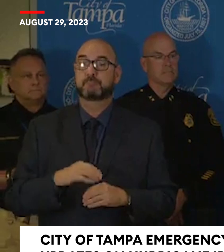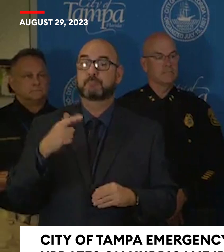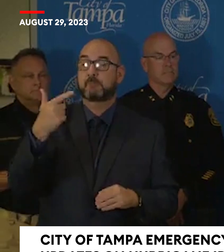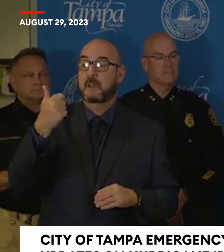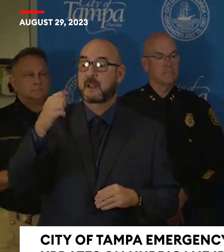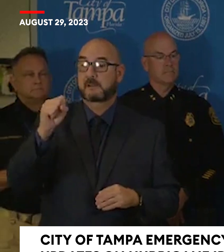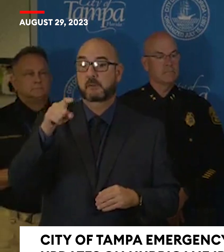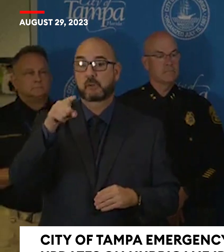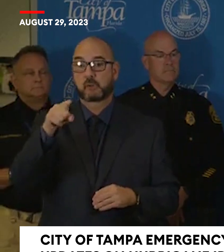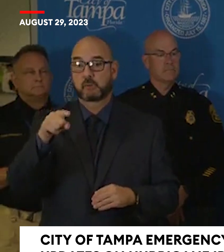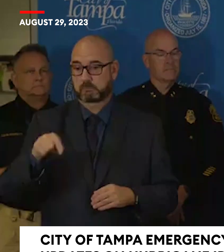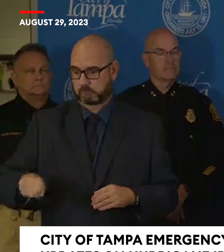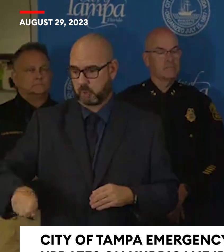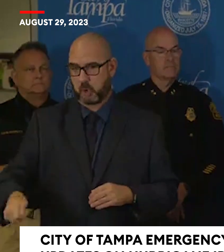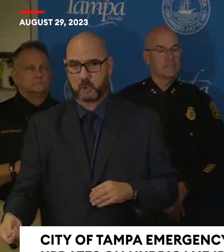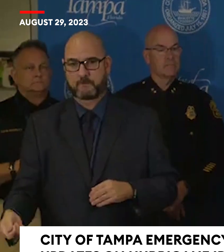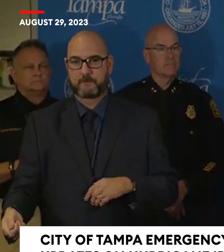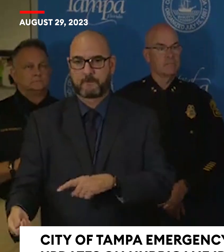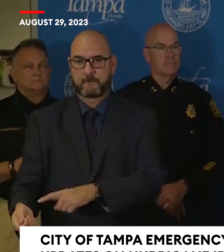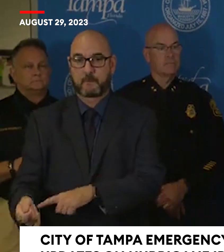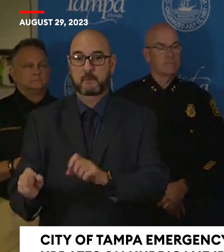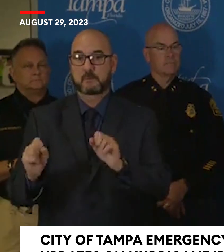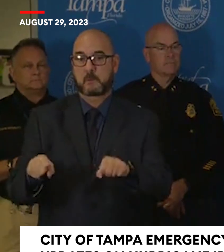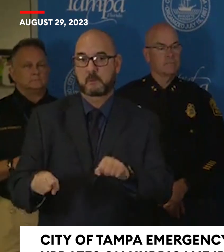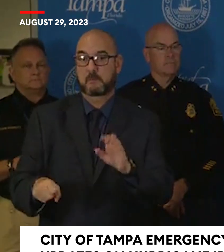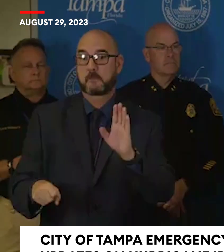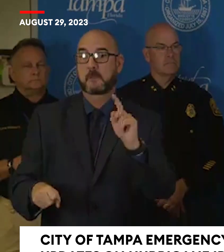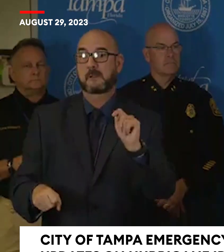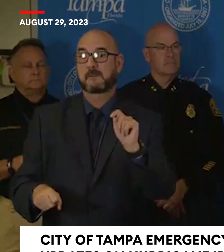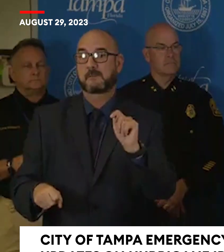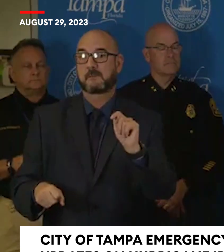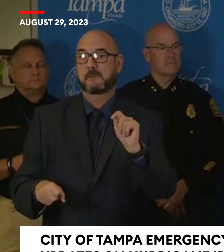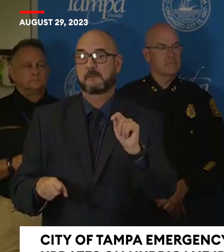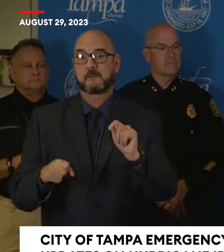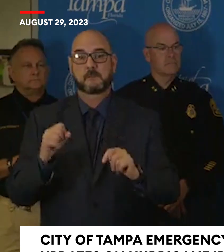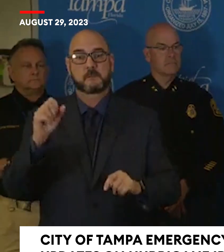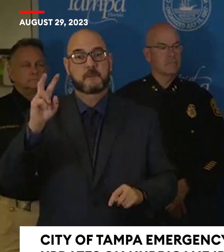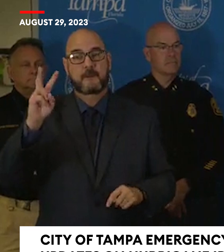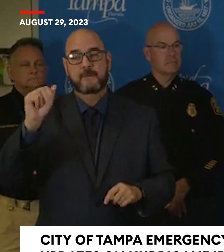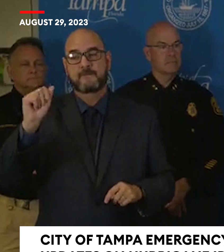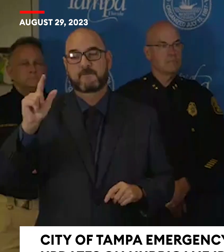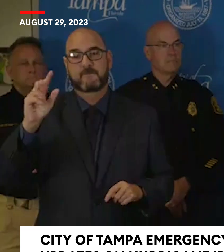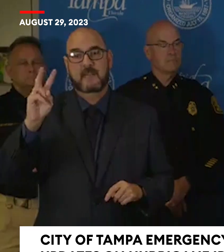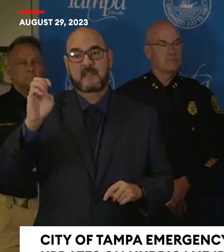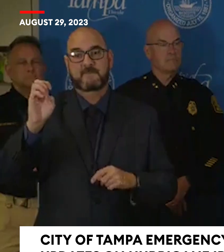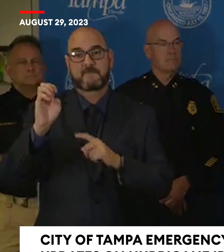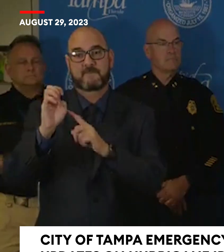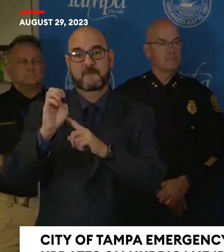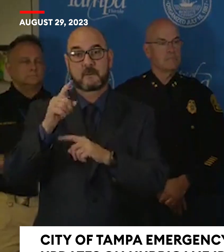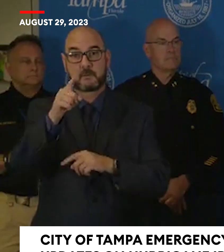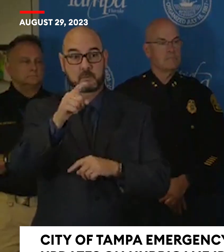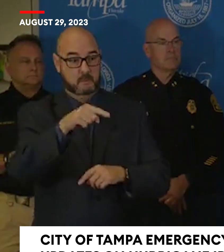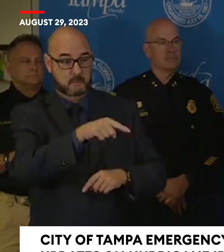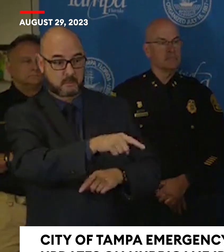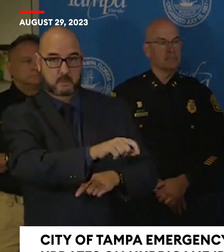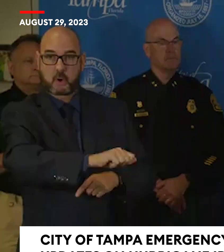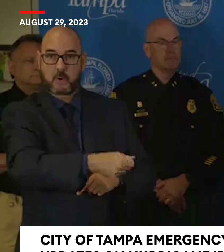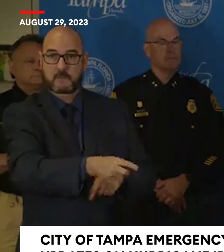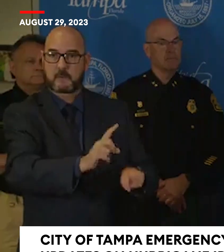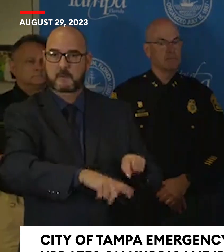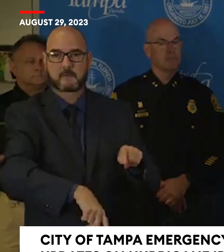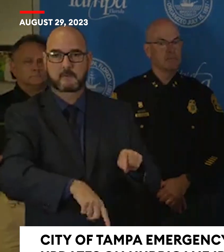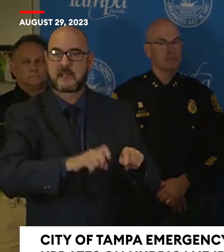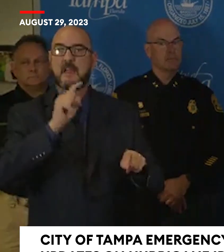appliances, but the valve at the main meter can only be turned off by a qualified people, people's gas representative or emergency